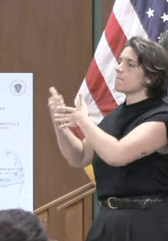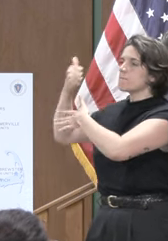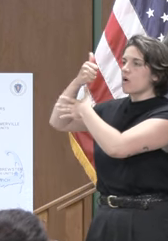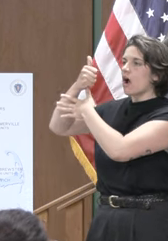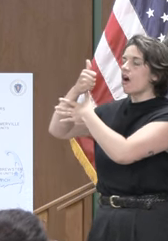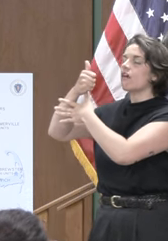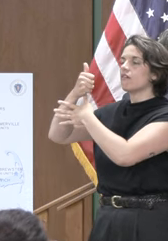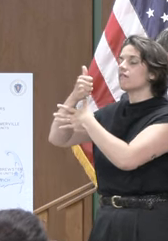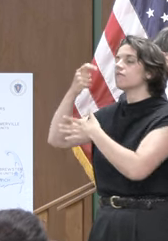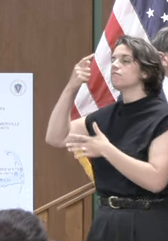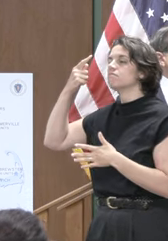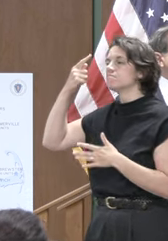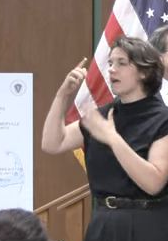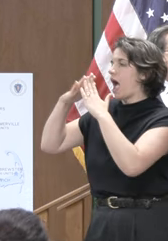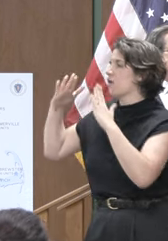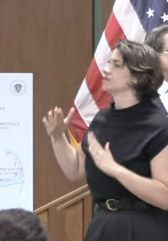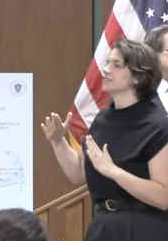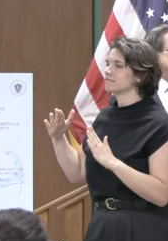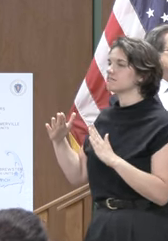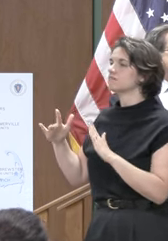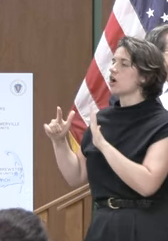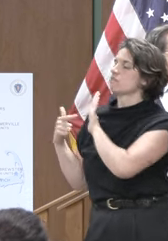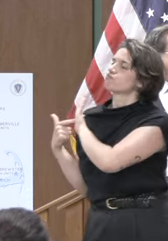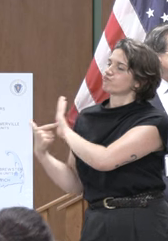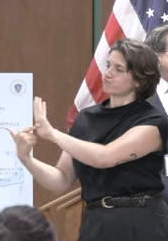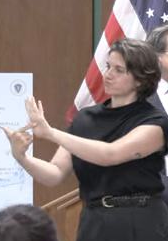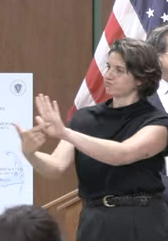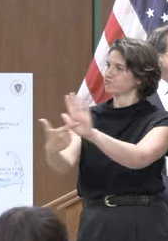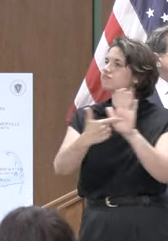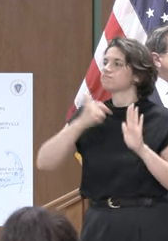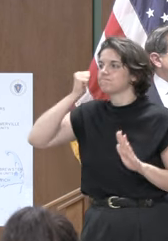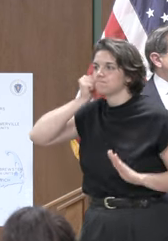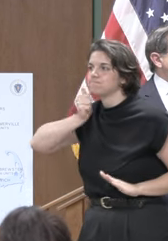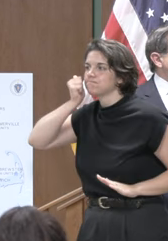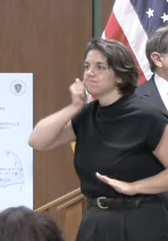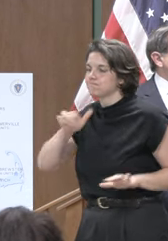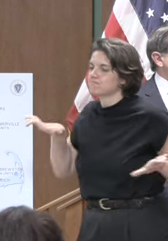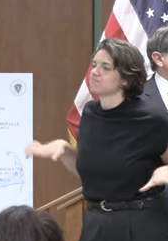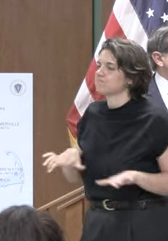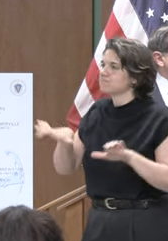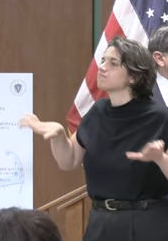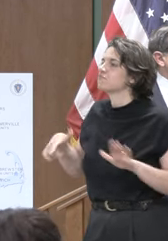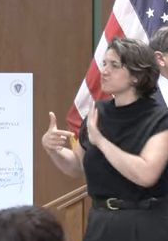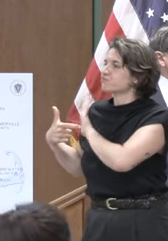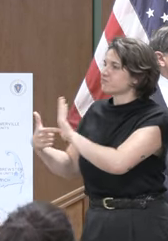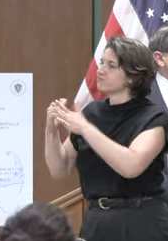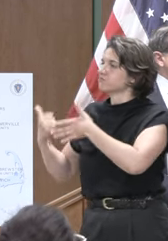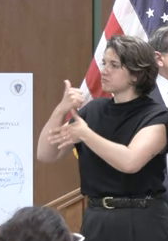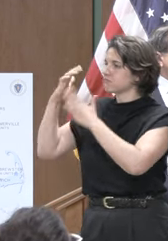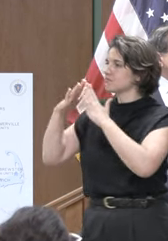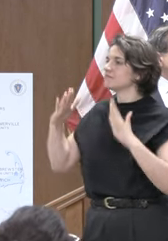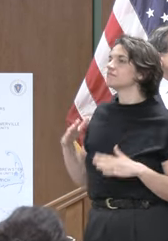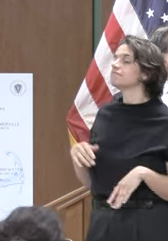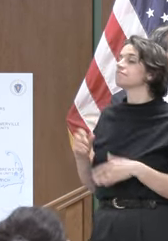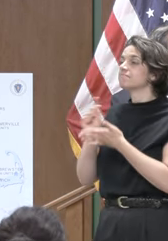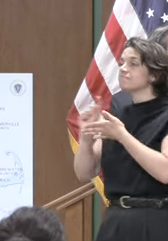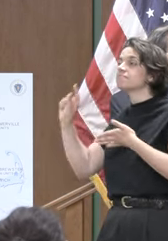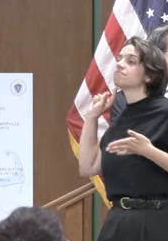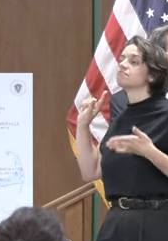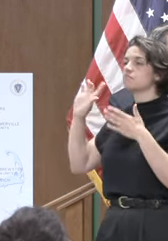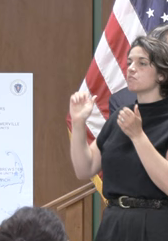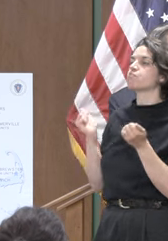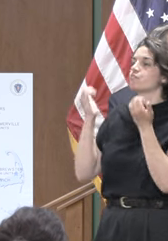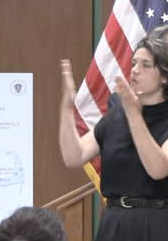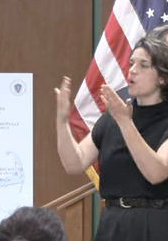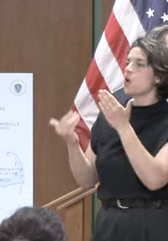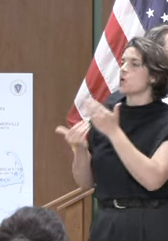shows that in literally every action that she takes a week ago we were announcing the new capital improvement plans for massachusetts